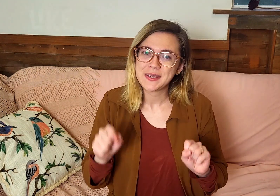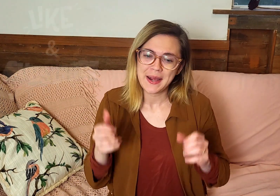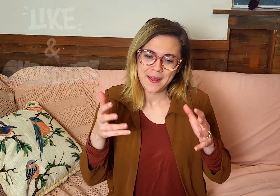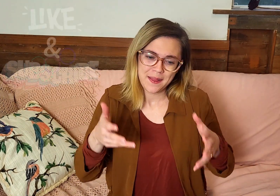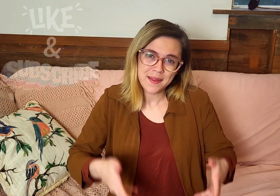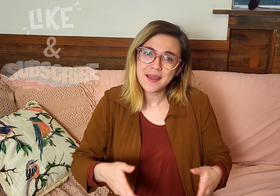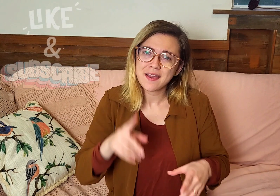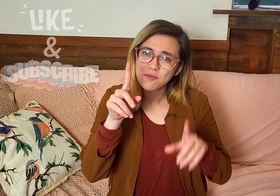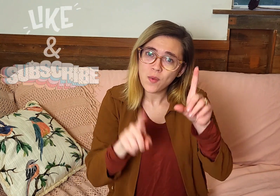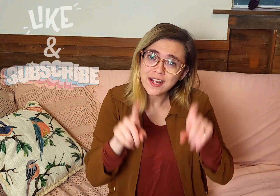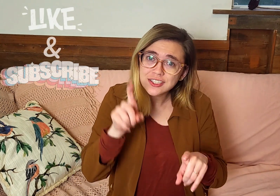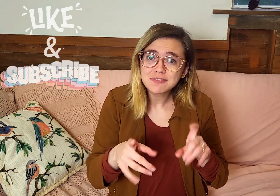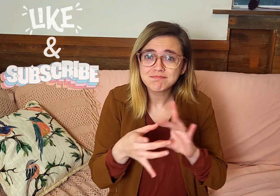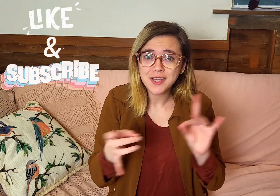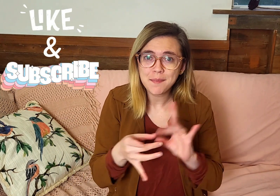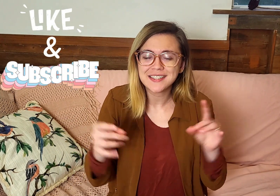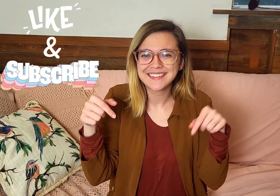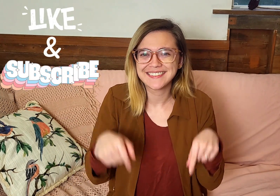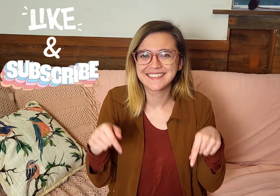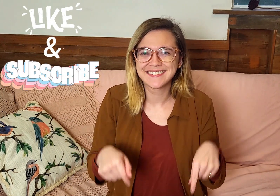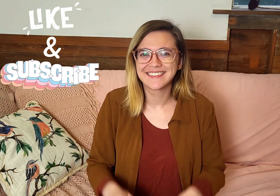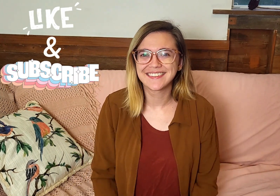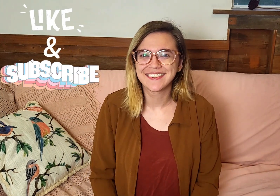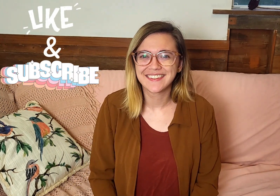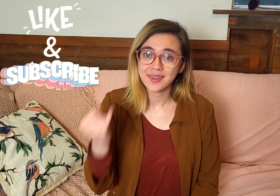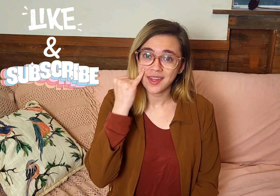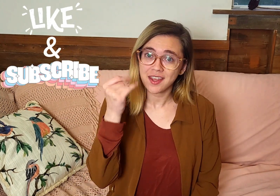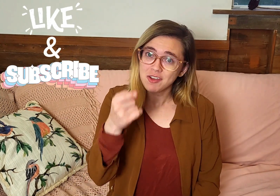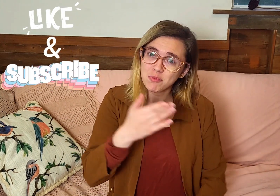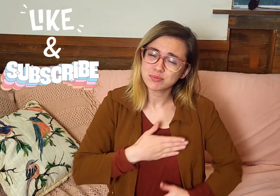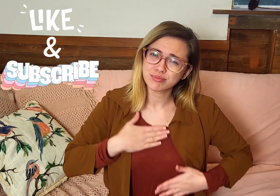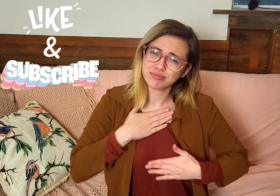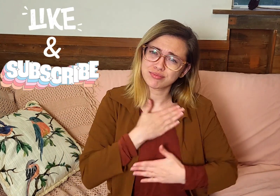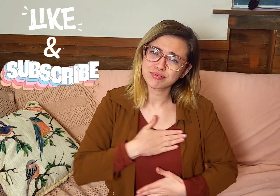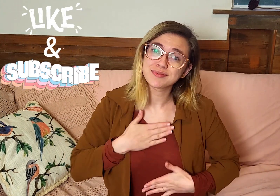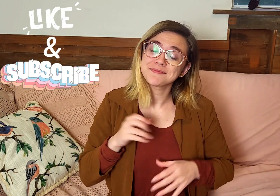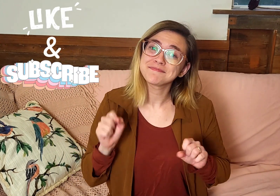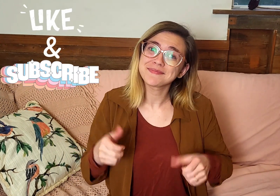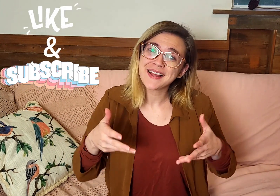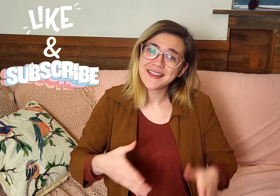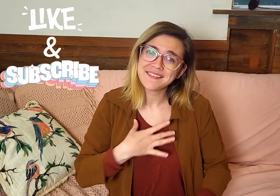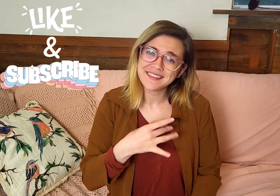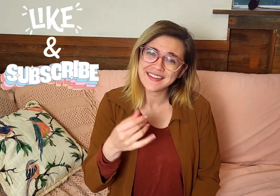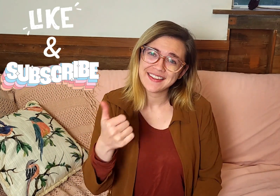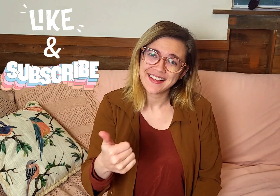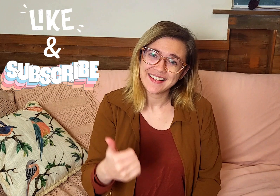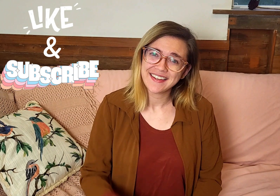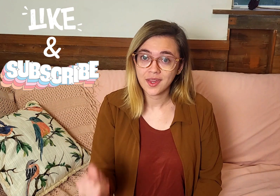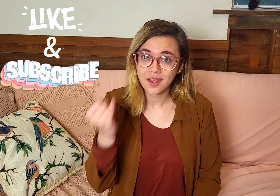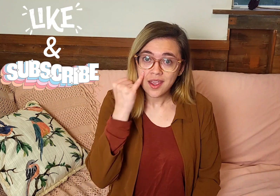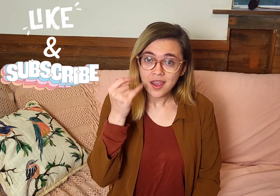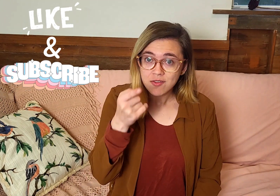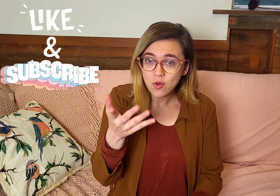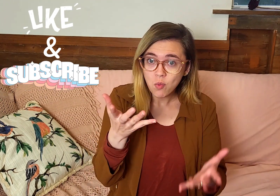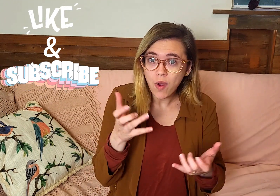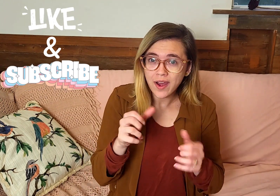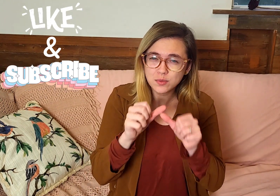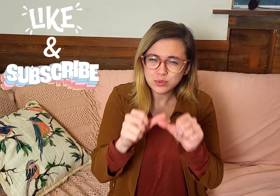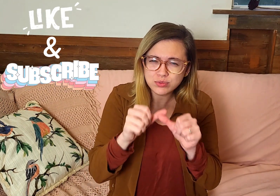You can leave questions or comments down below. If you enjoyed this video, you can leave a like. And if you want to